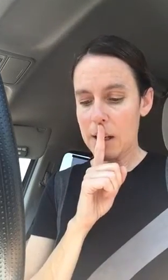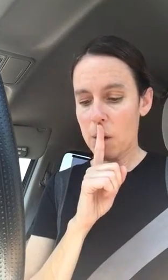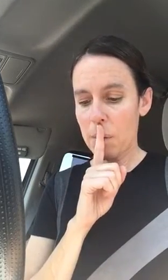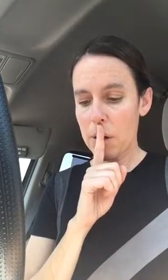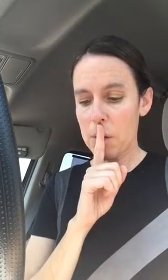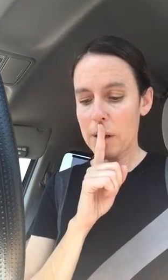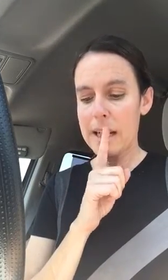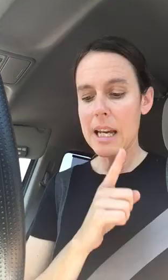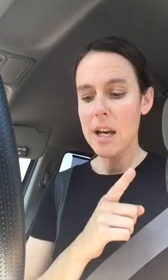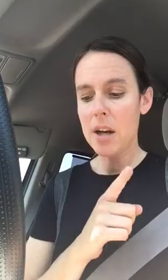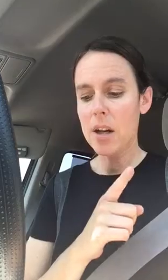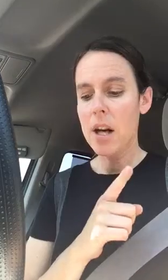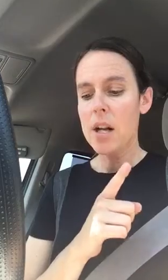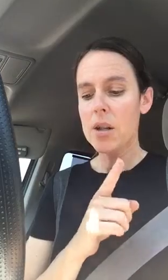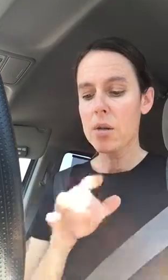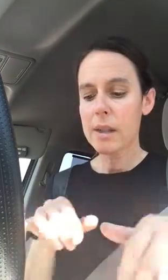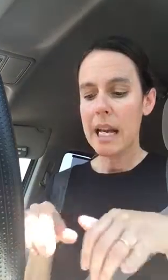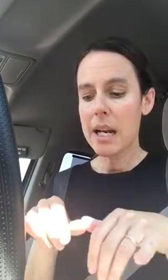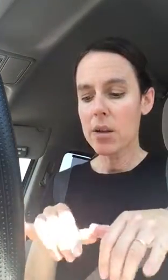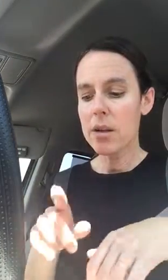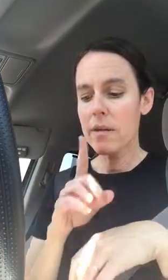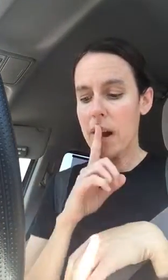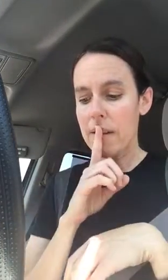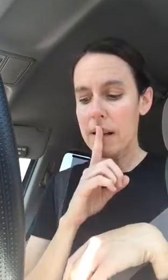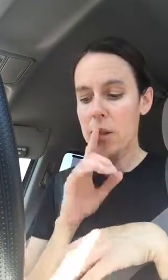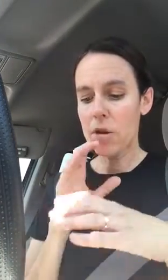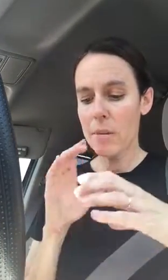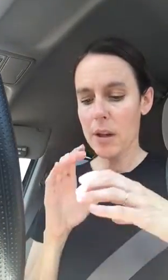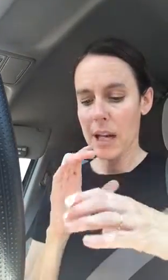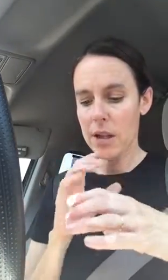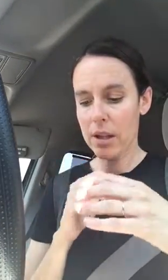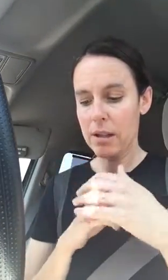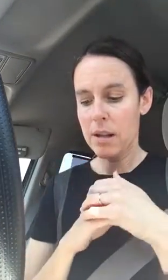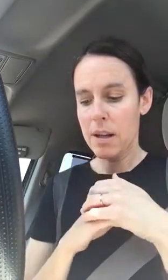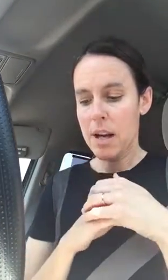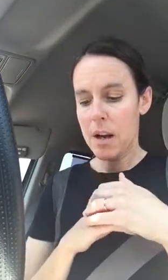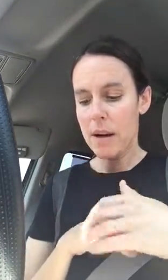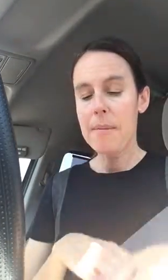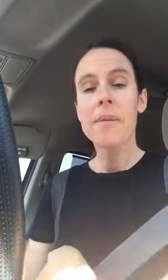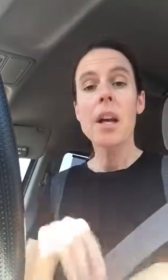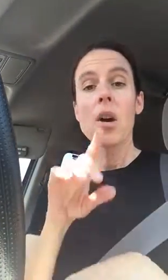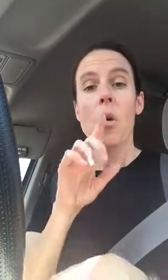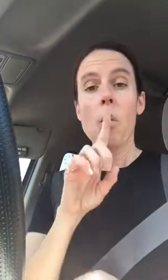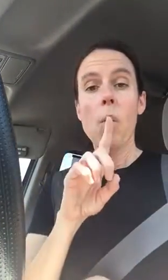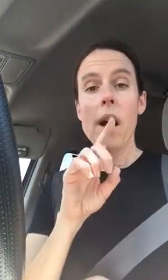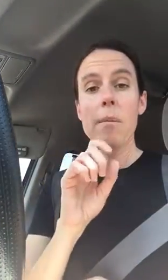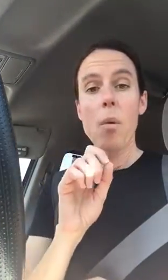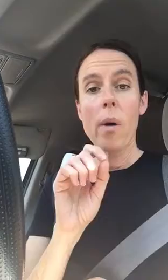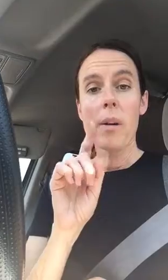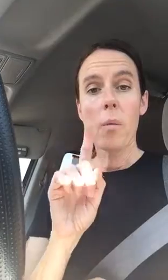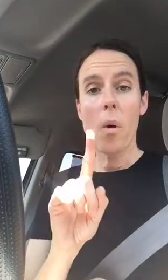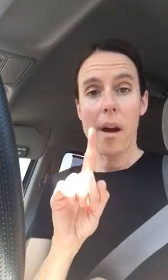interpreters will adhere to standards of confidential communication Okay 1.1